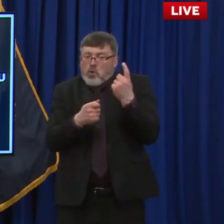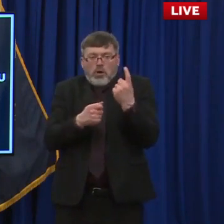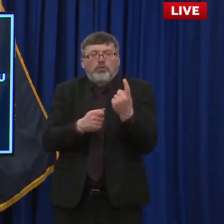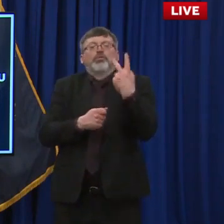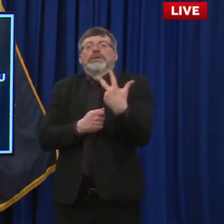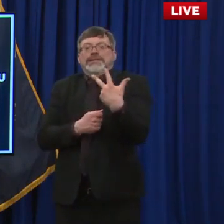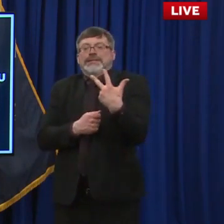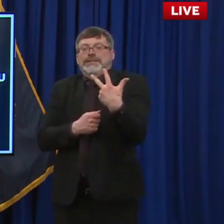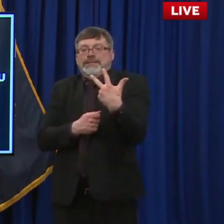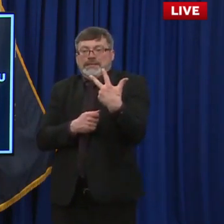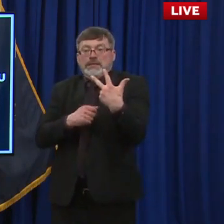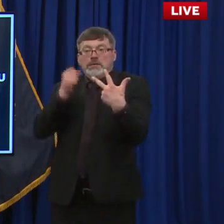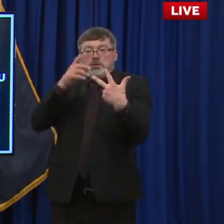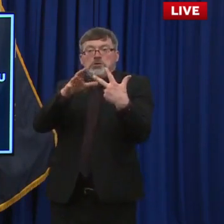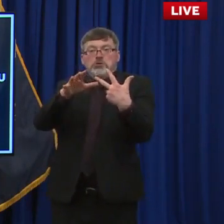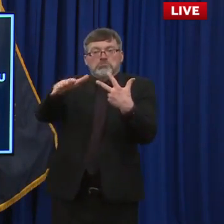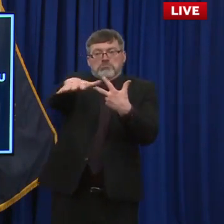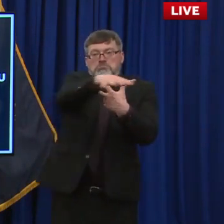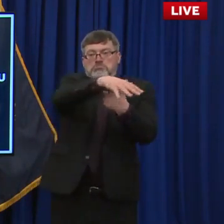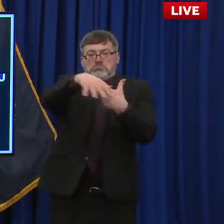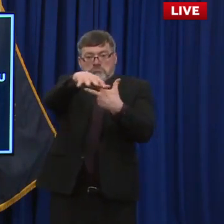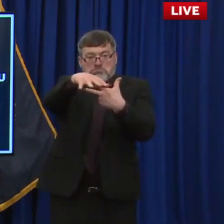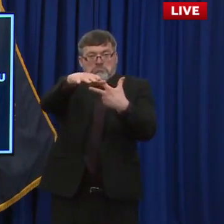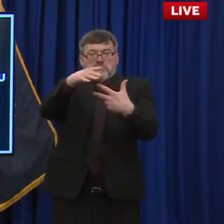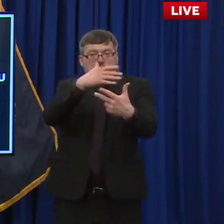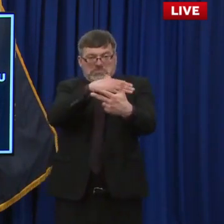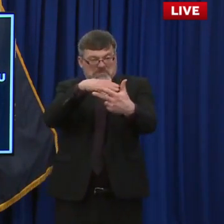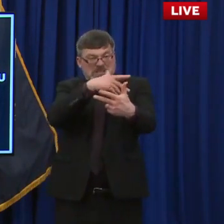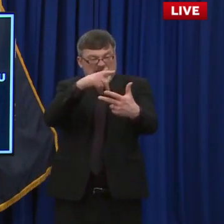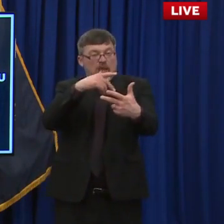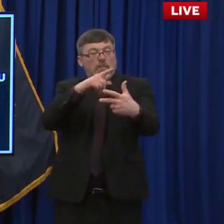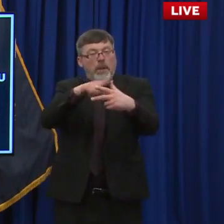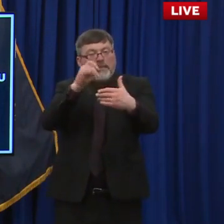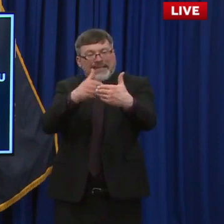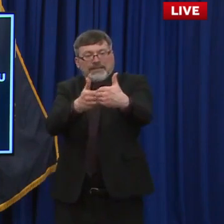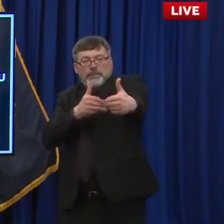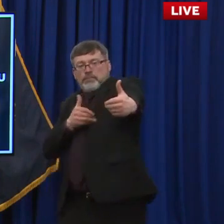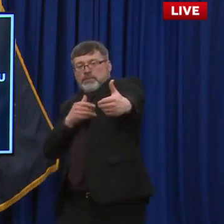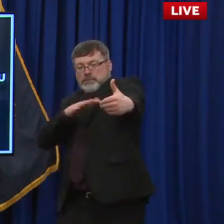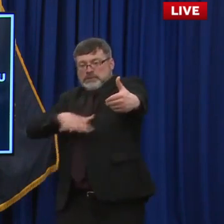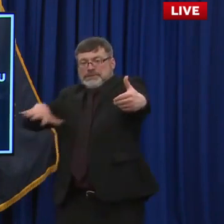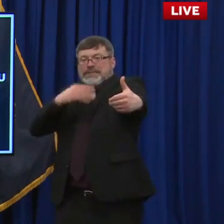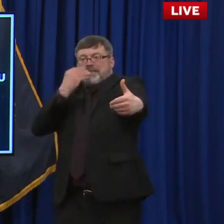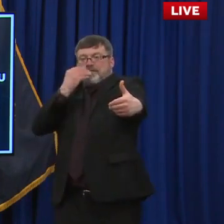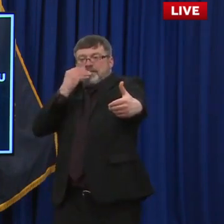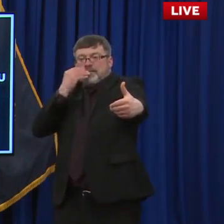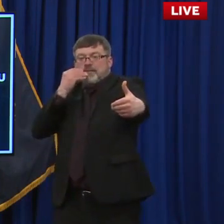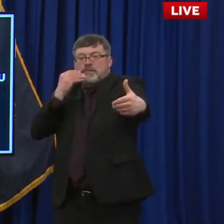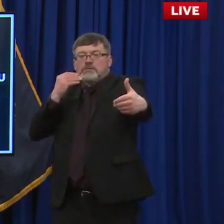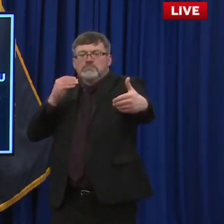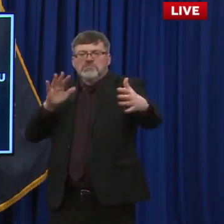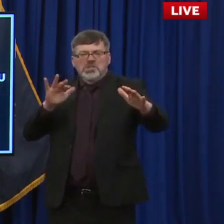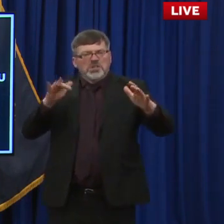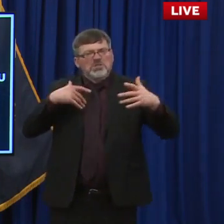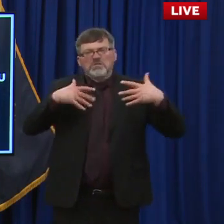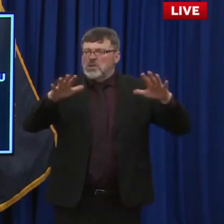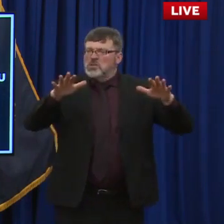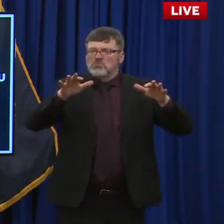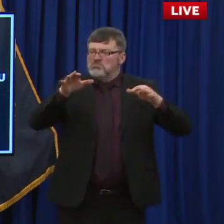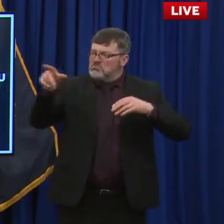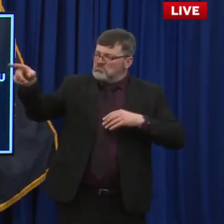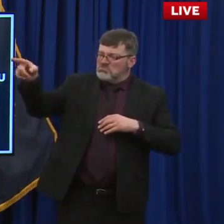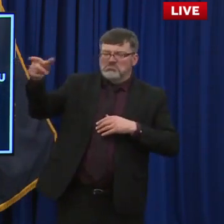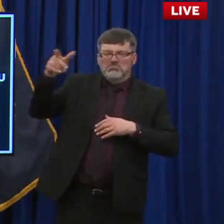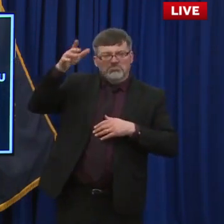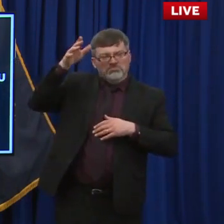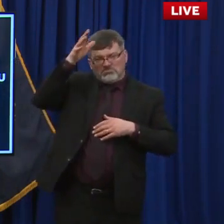bands and the individuals. Um, we did have issues around karaoke and karaoke and singing, but we've provided, we've been able in working with Dr. Chan and